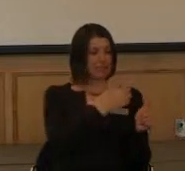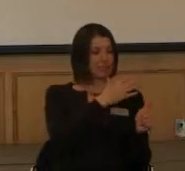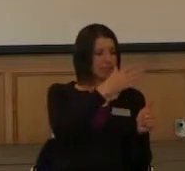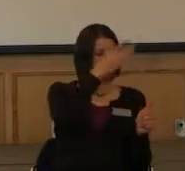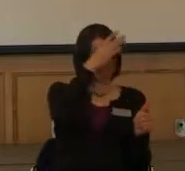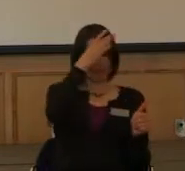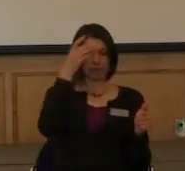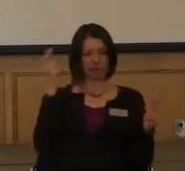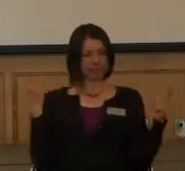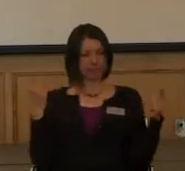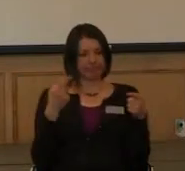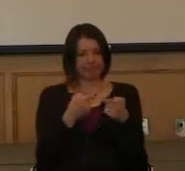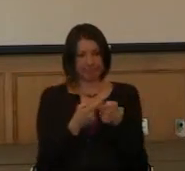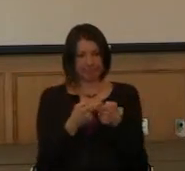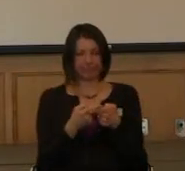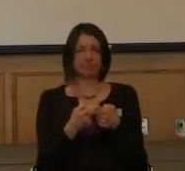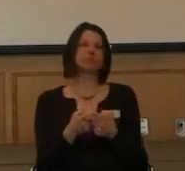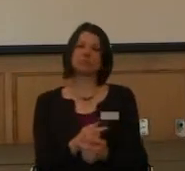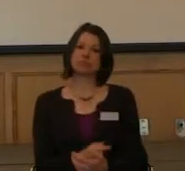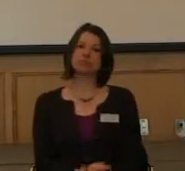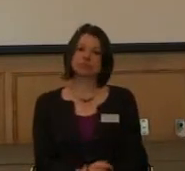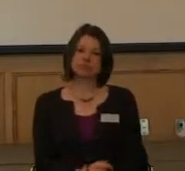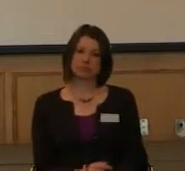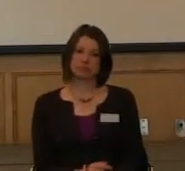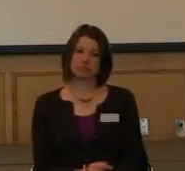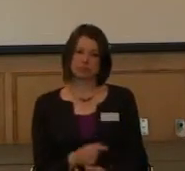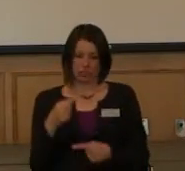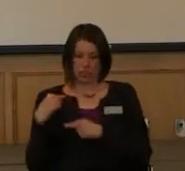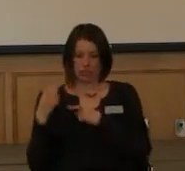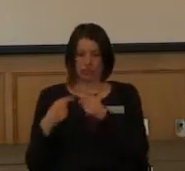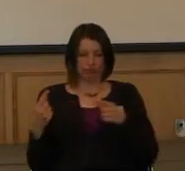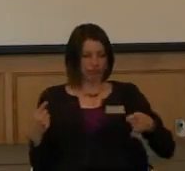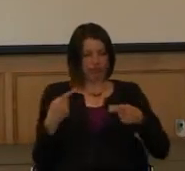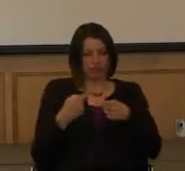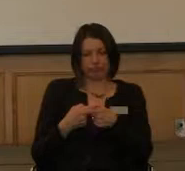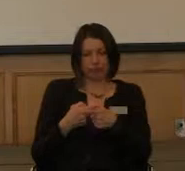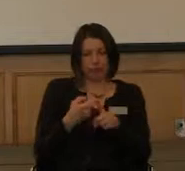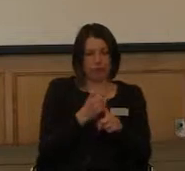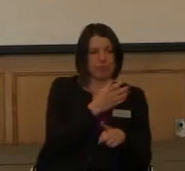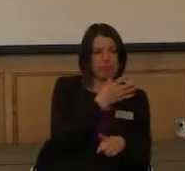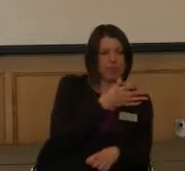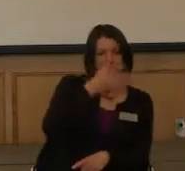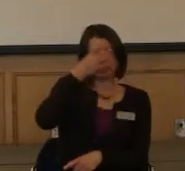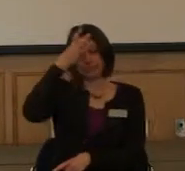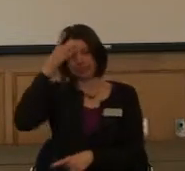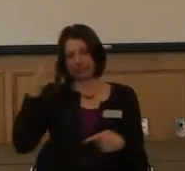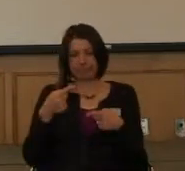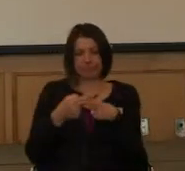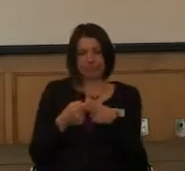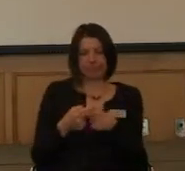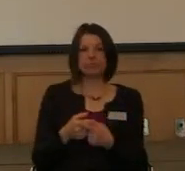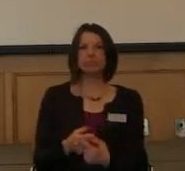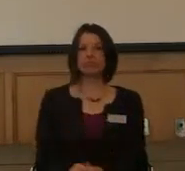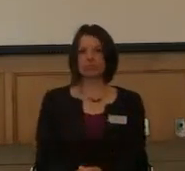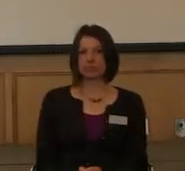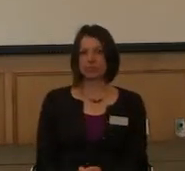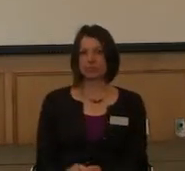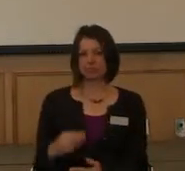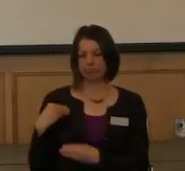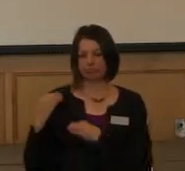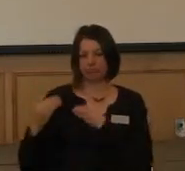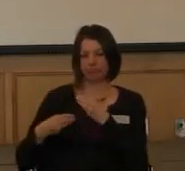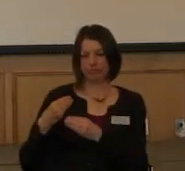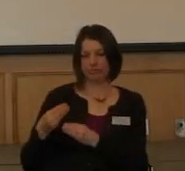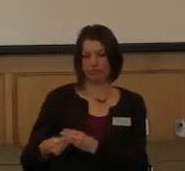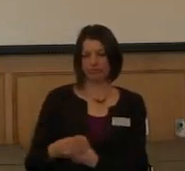So that's why I say one in 40 are carriers. And so it's kind of that you get each birth